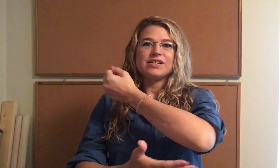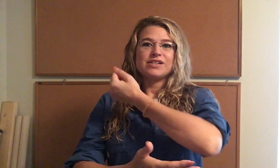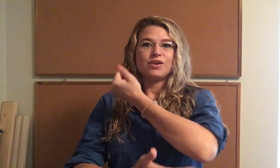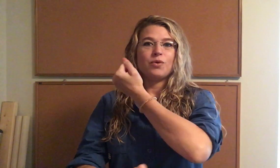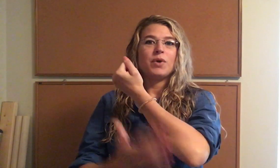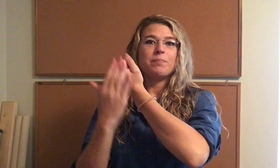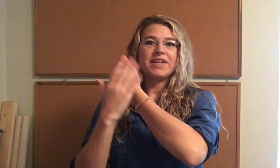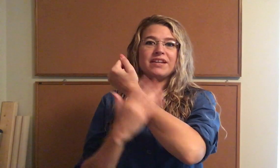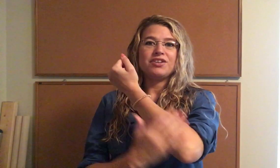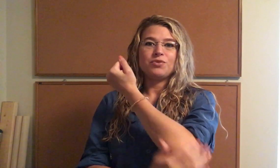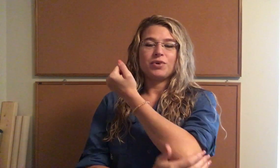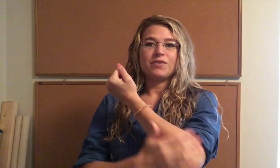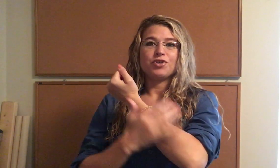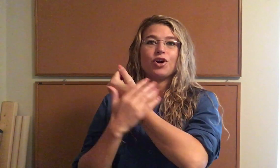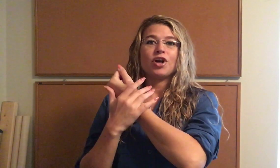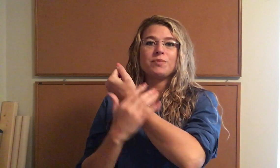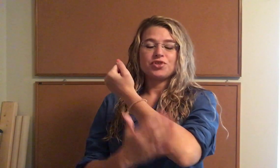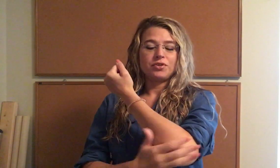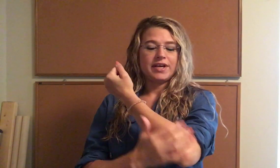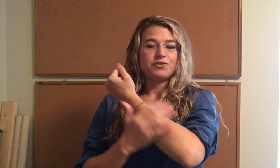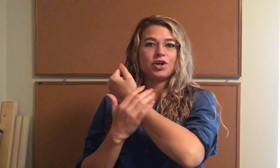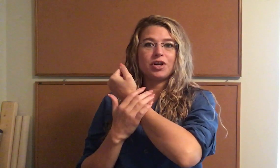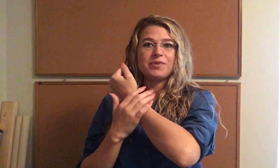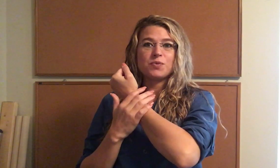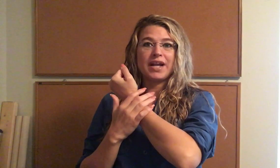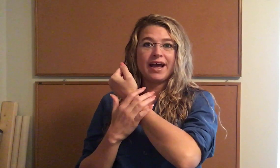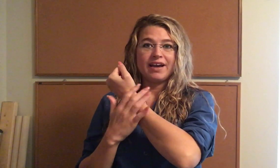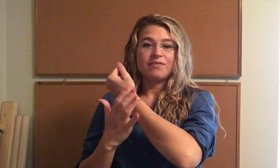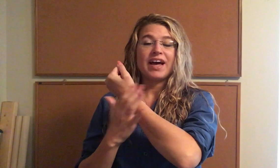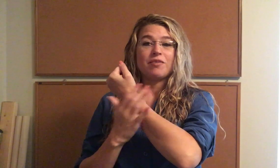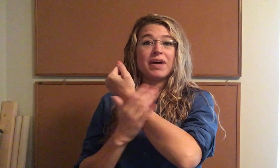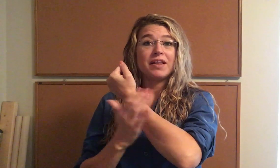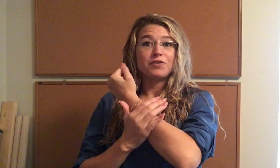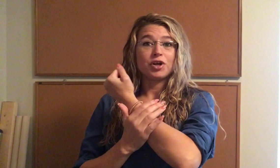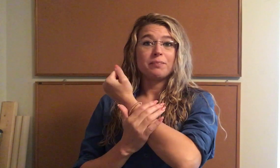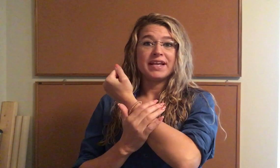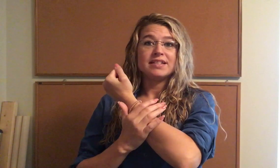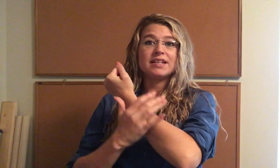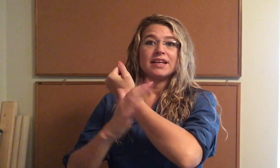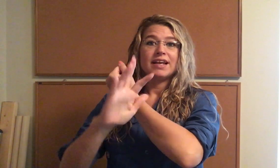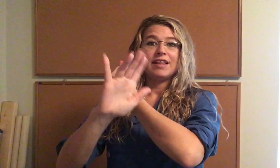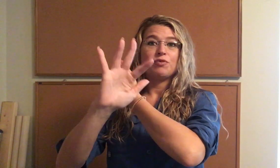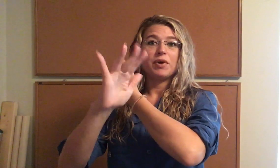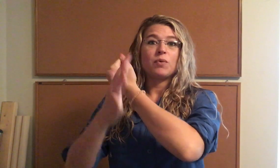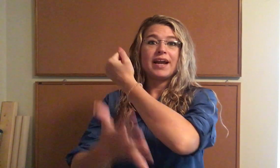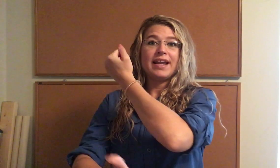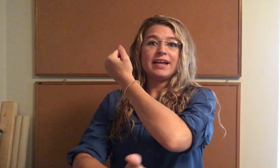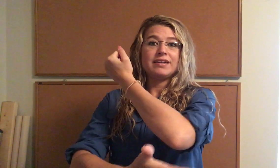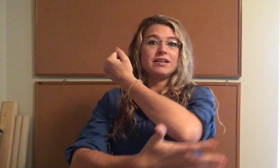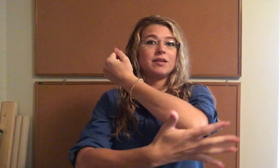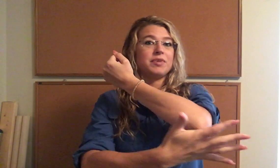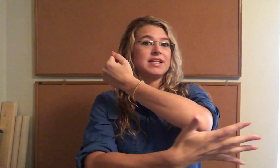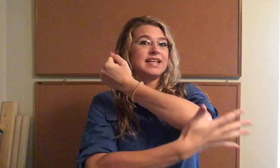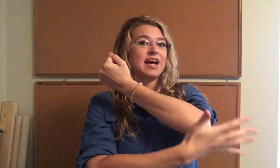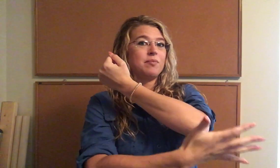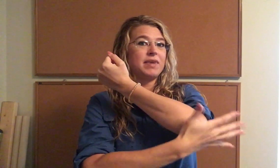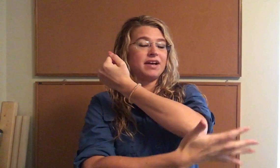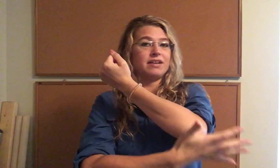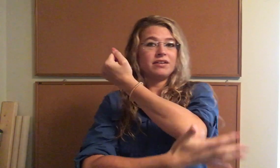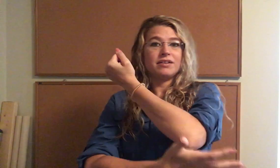So bend one of your arms. Your left arm is what I have. I have my left arm bent. And then with my right hand I'm going to tap my...